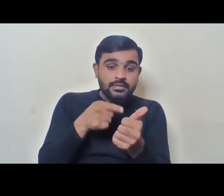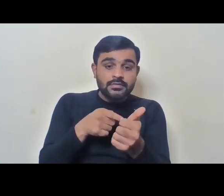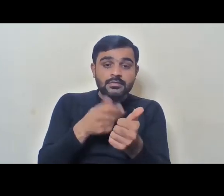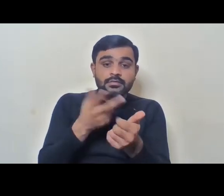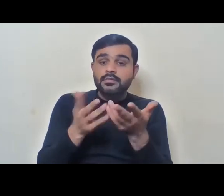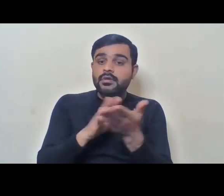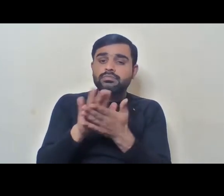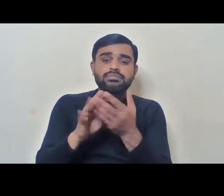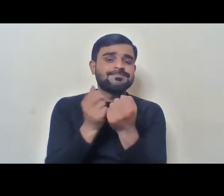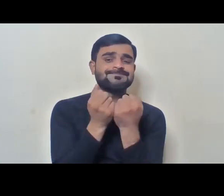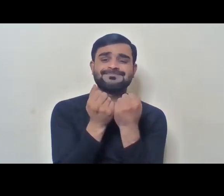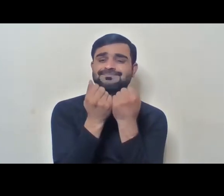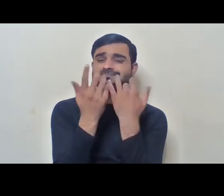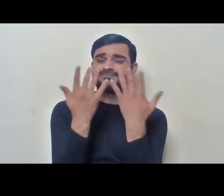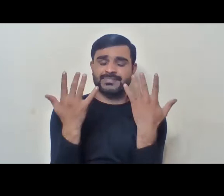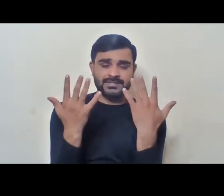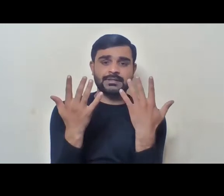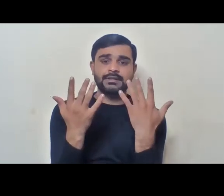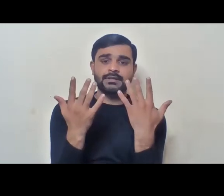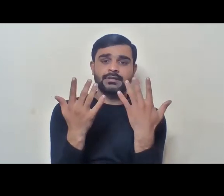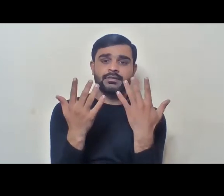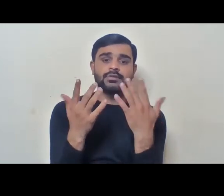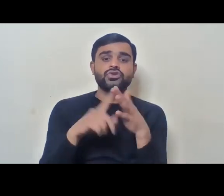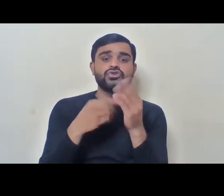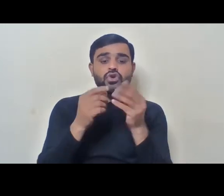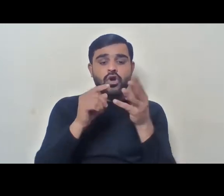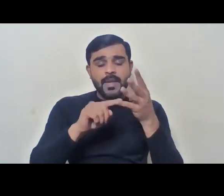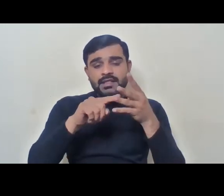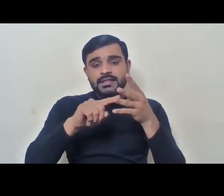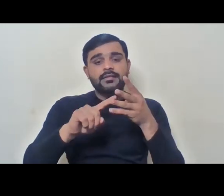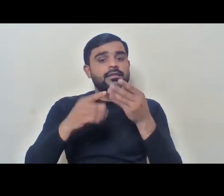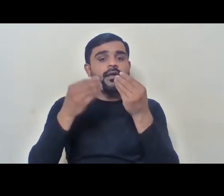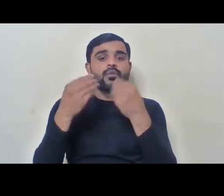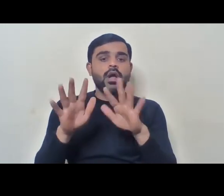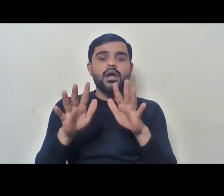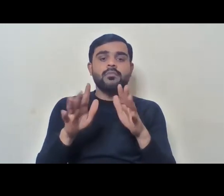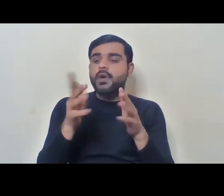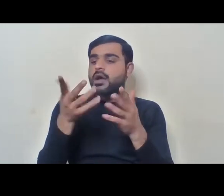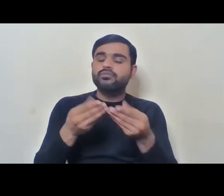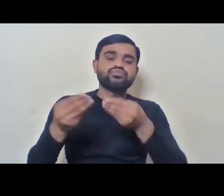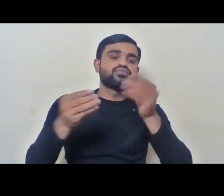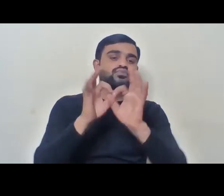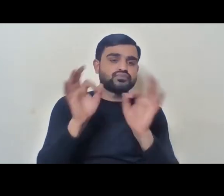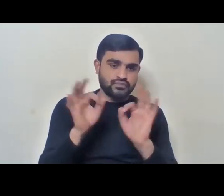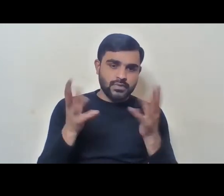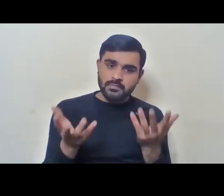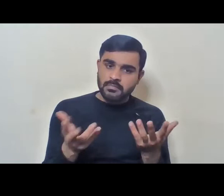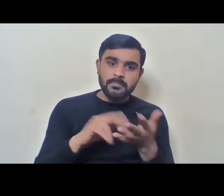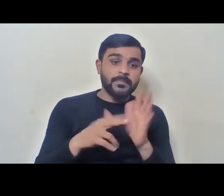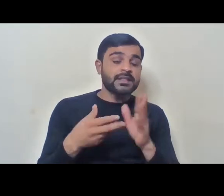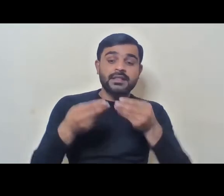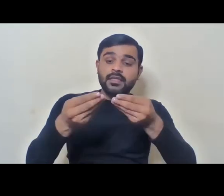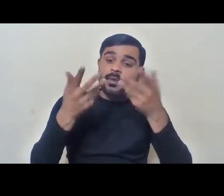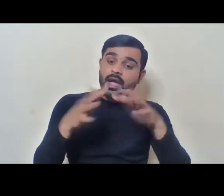so many actually backlog posts that should have been given, which have not been given. And this is a,